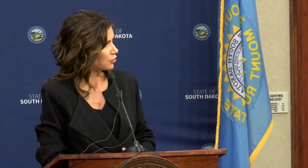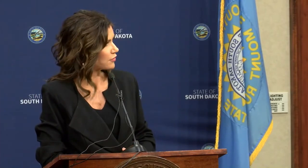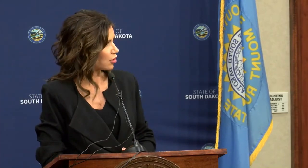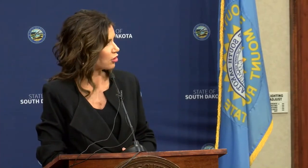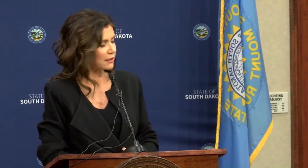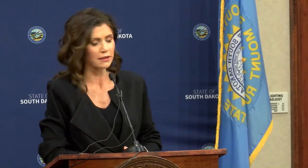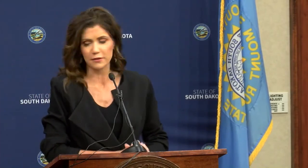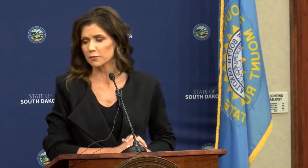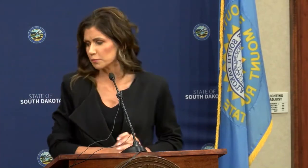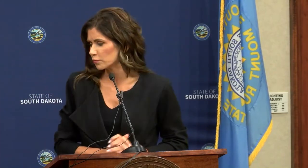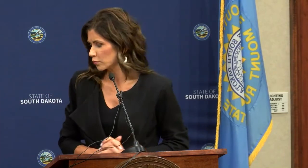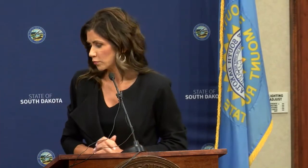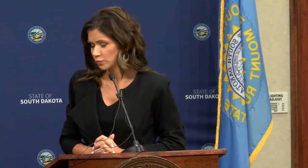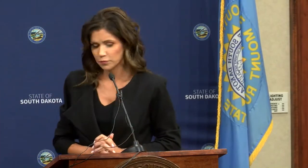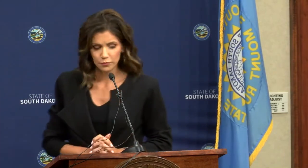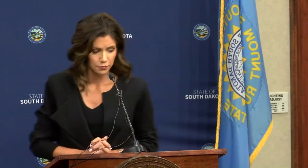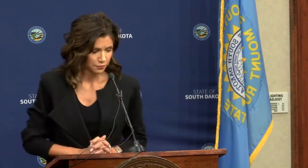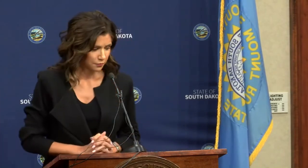our hospitals and our clinics.